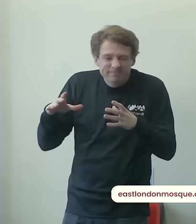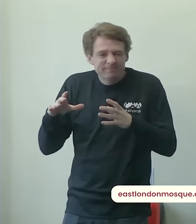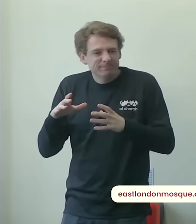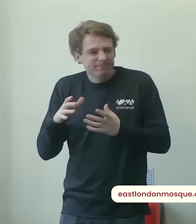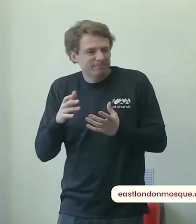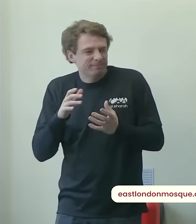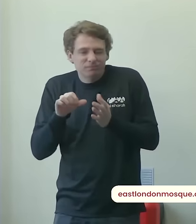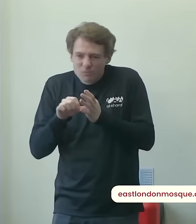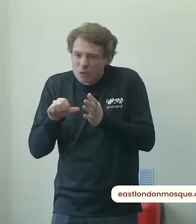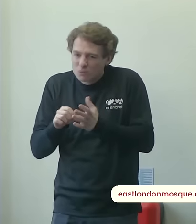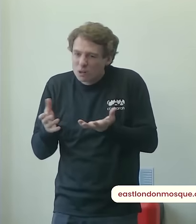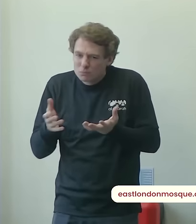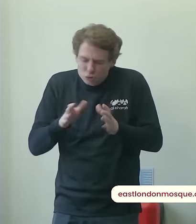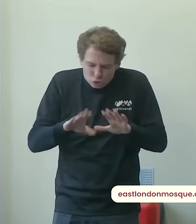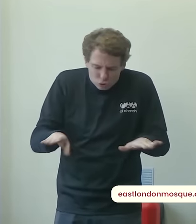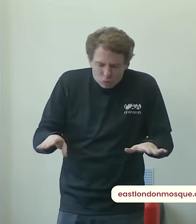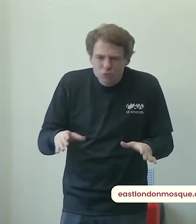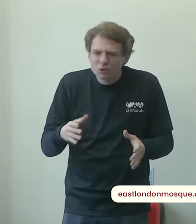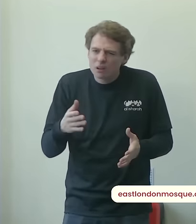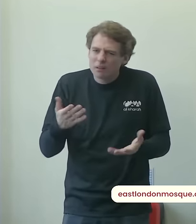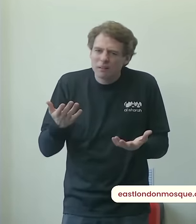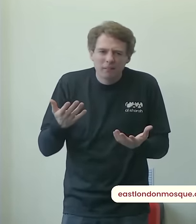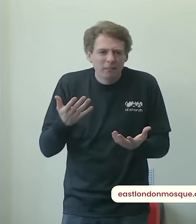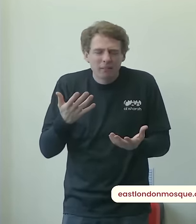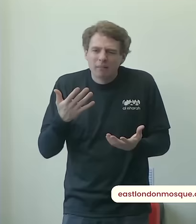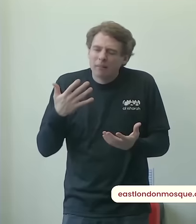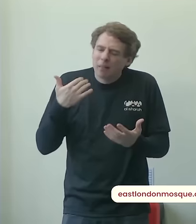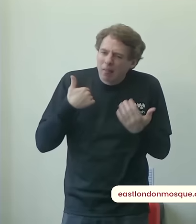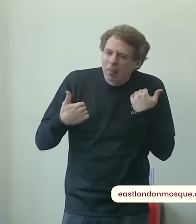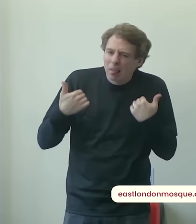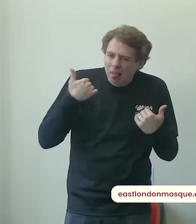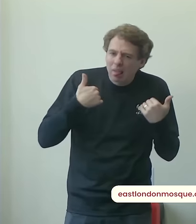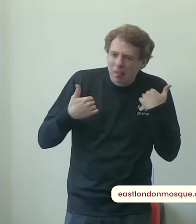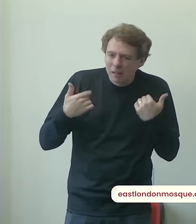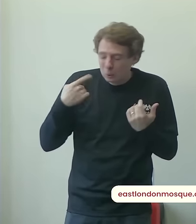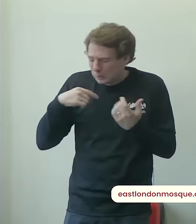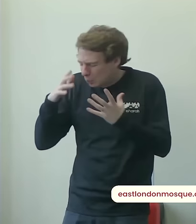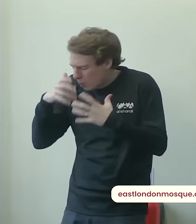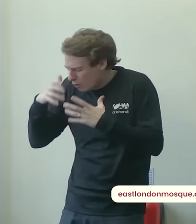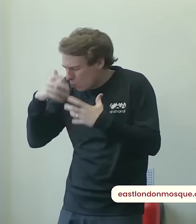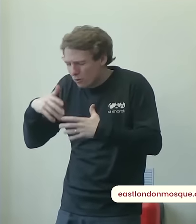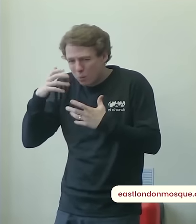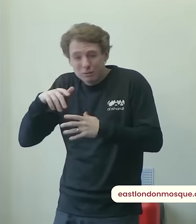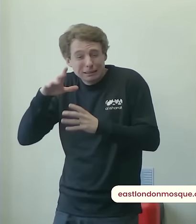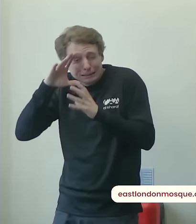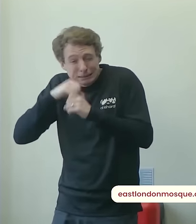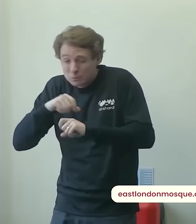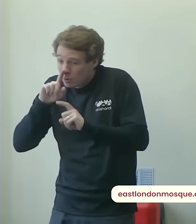perhaps troubling us where we have sleepless nights because of what they're doing sometimes we have scenarios